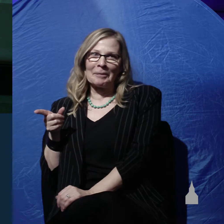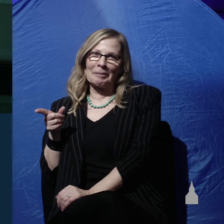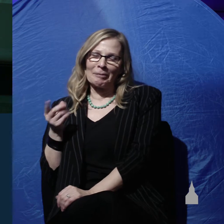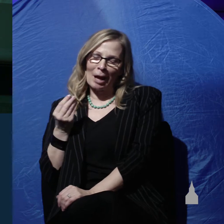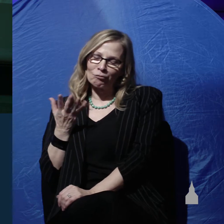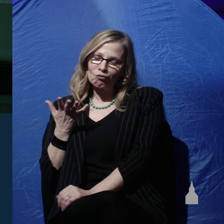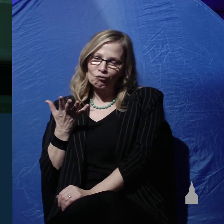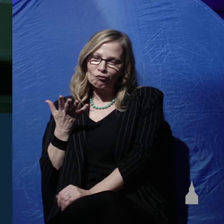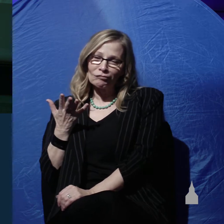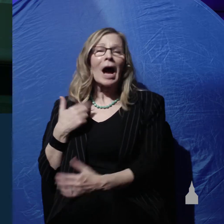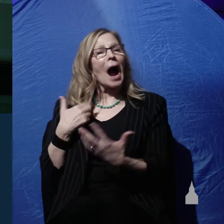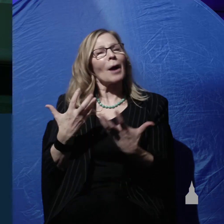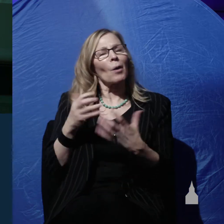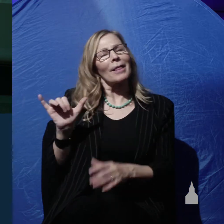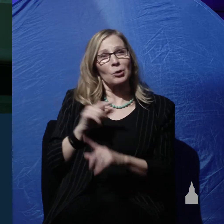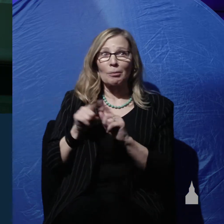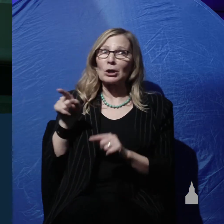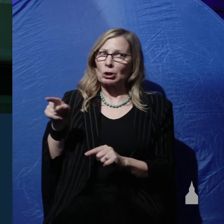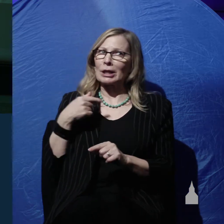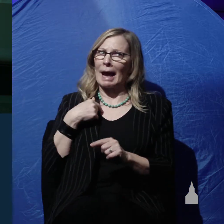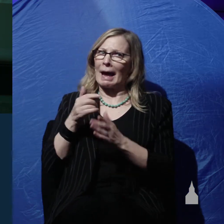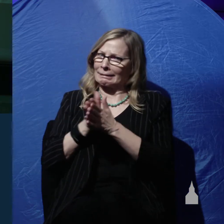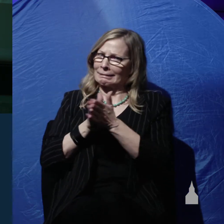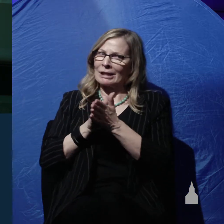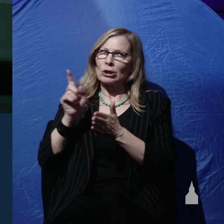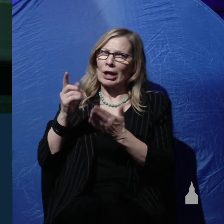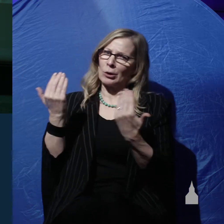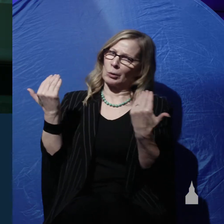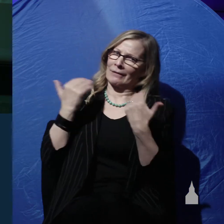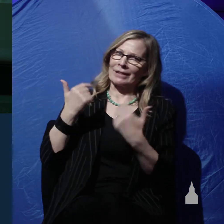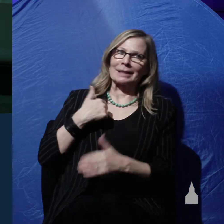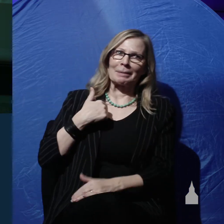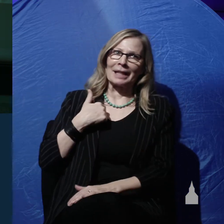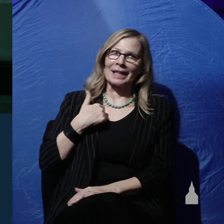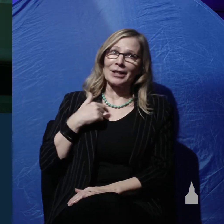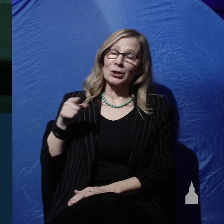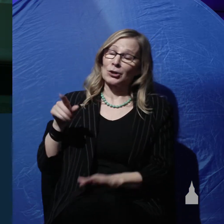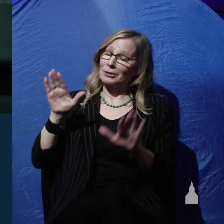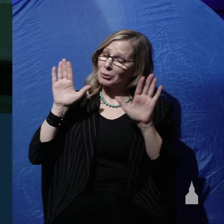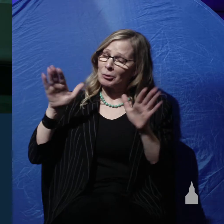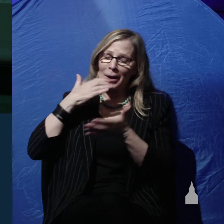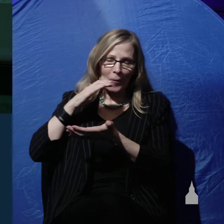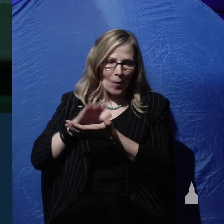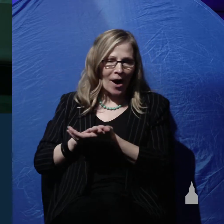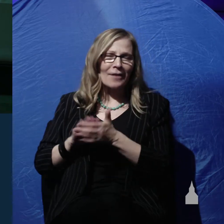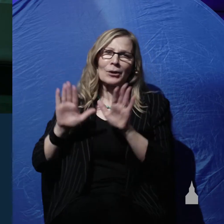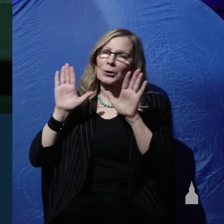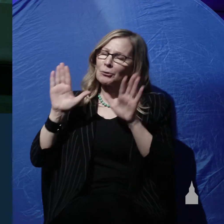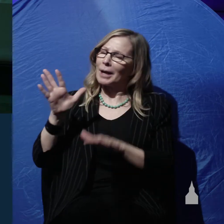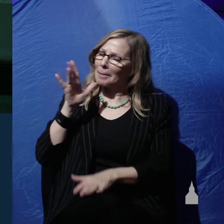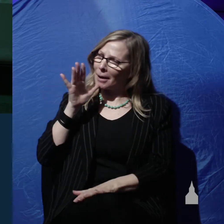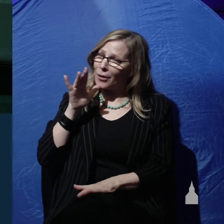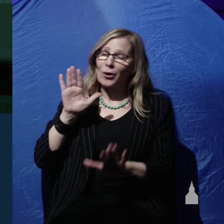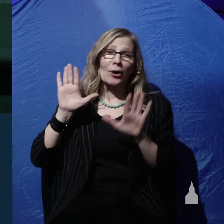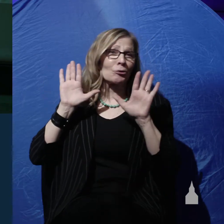And I wanted them too, but she had to convince me. And she's a great wife and a great mother and a great grandmother, and